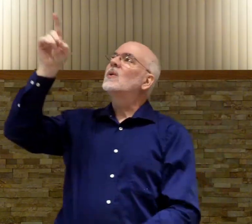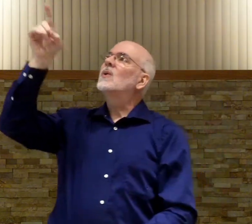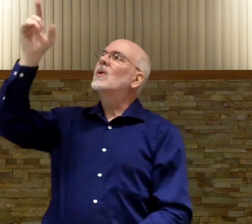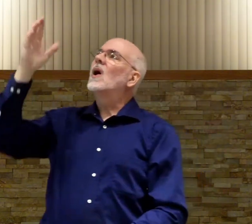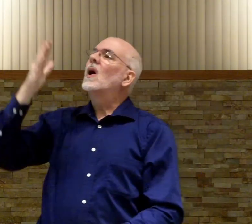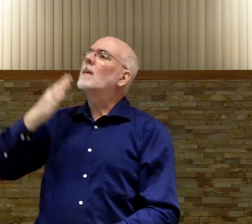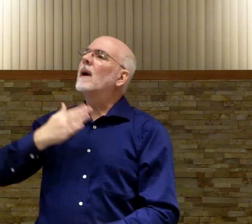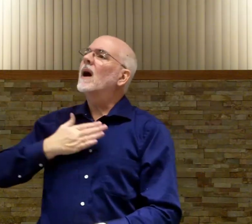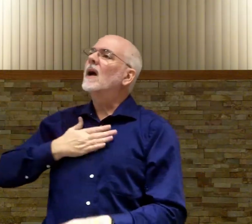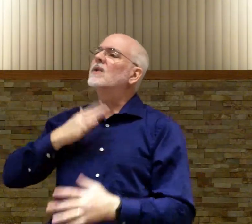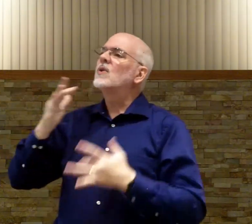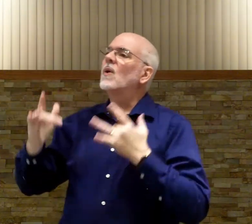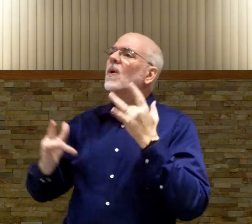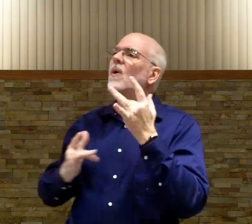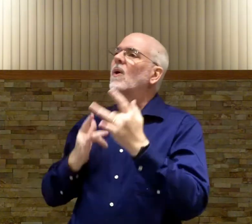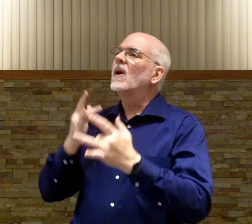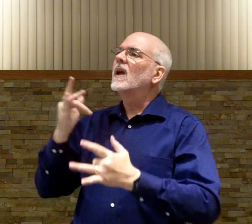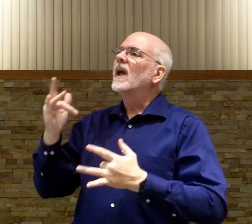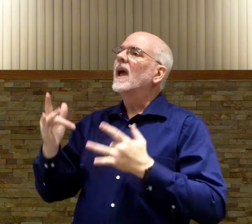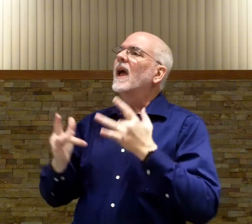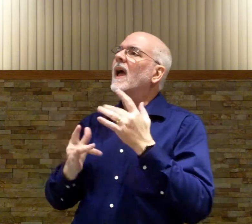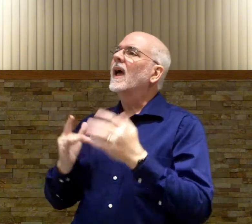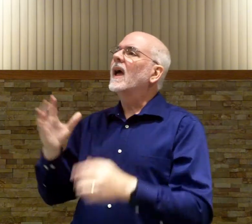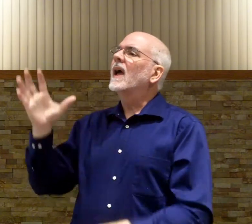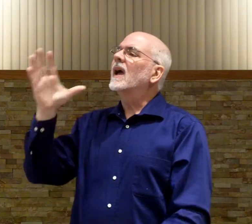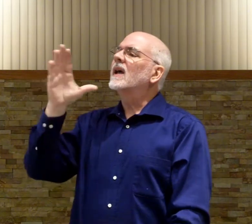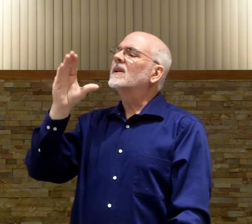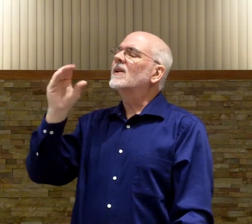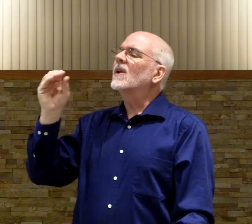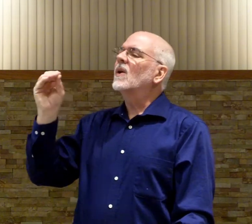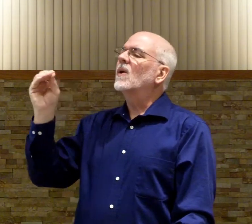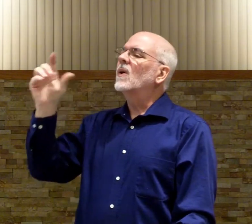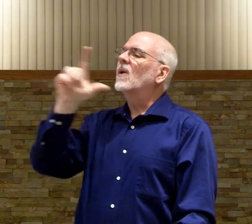are my joy and lord